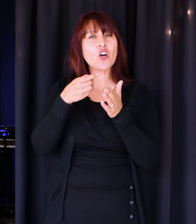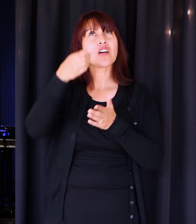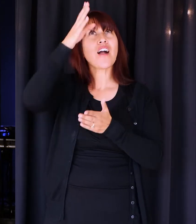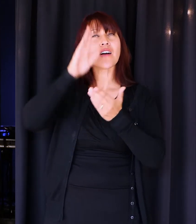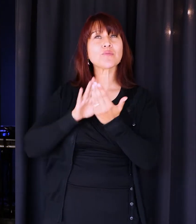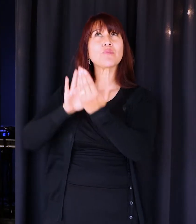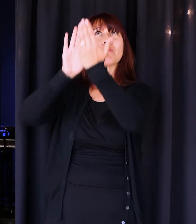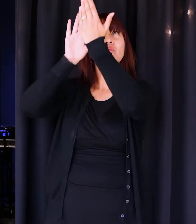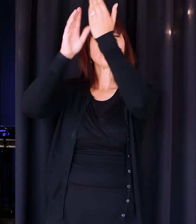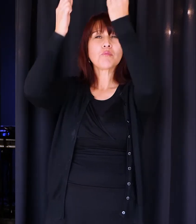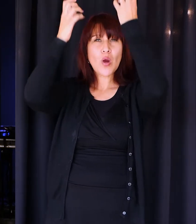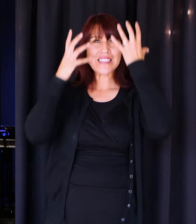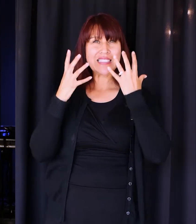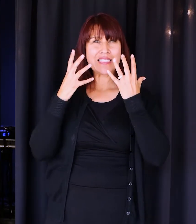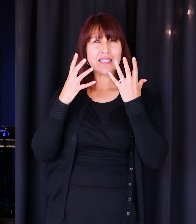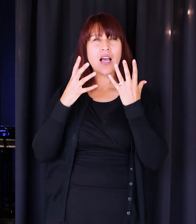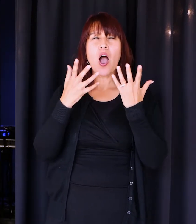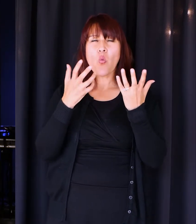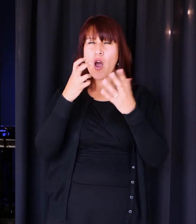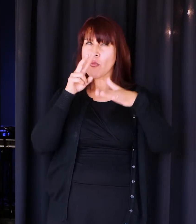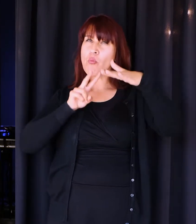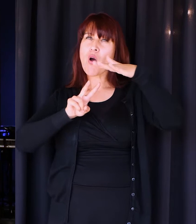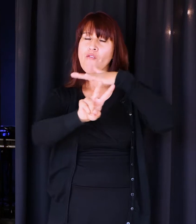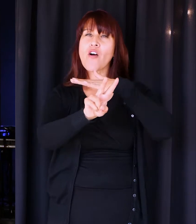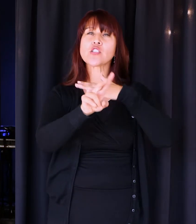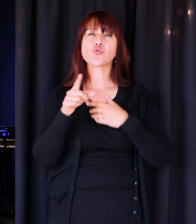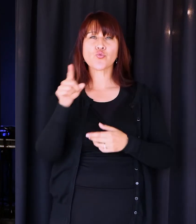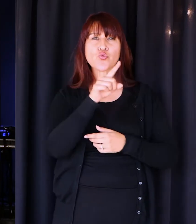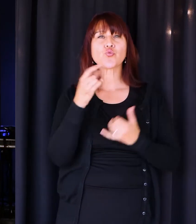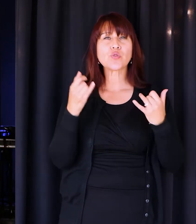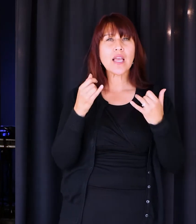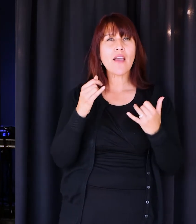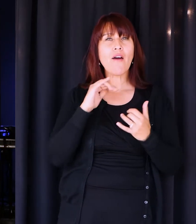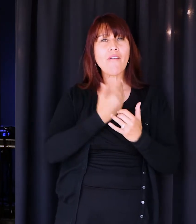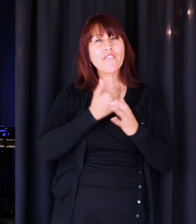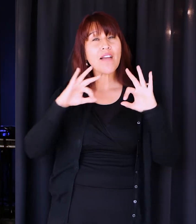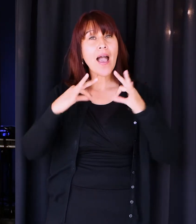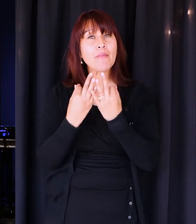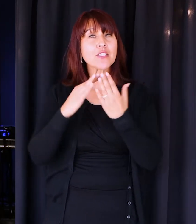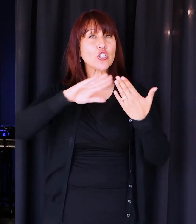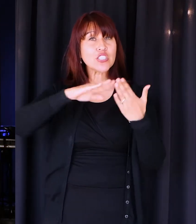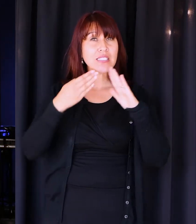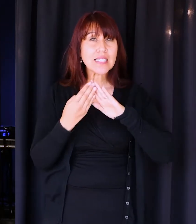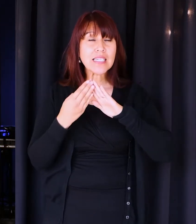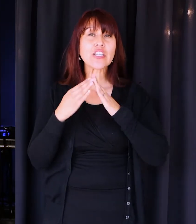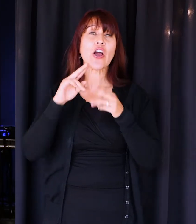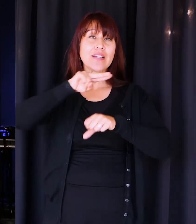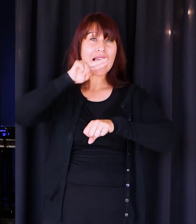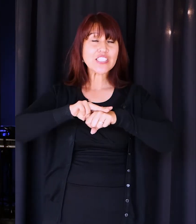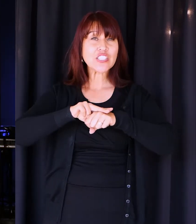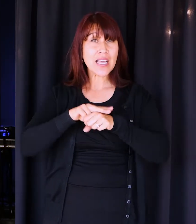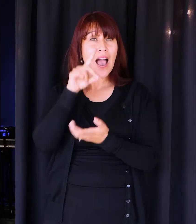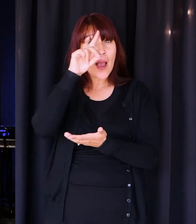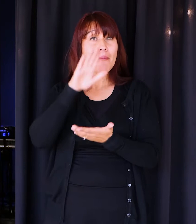of God. Can I just, can I prophesy over you today, over our families, over our city, over our nation? I